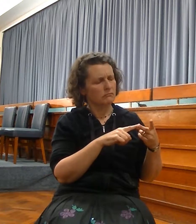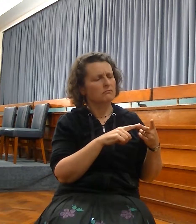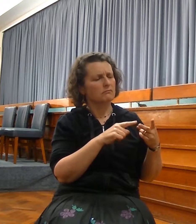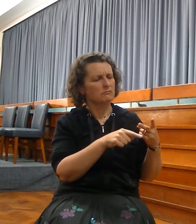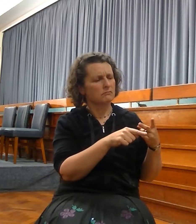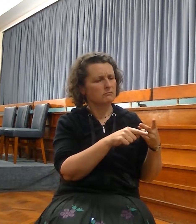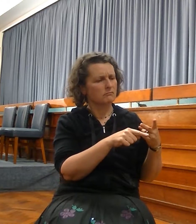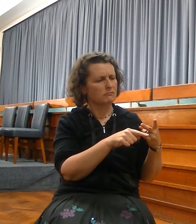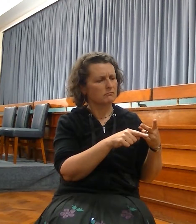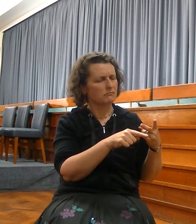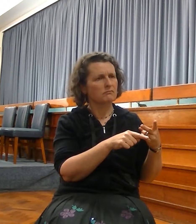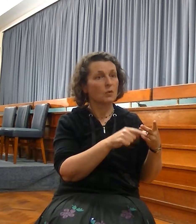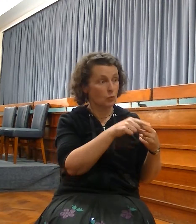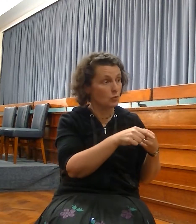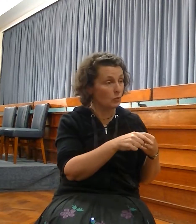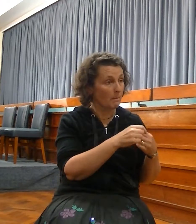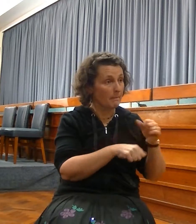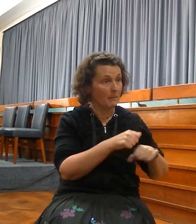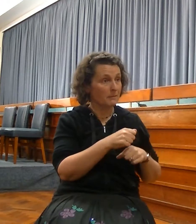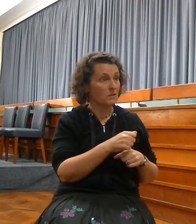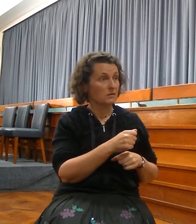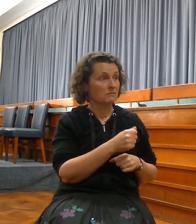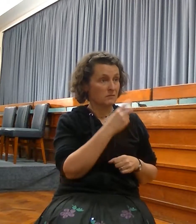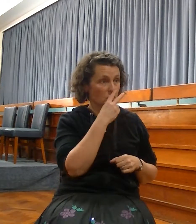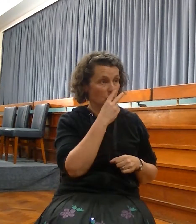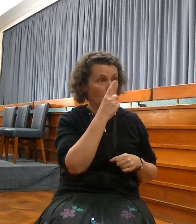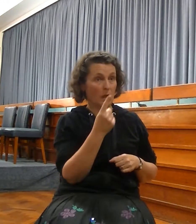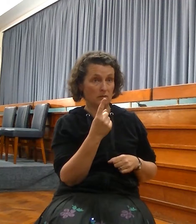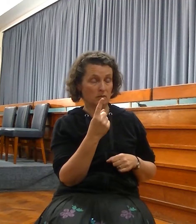then on your 21st birthday, I will give you a horse and a buggy.